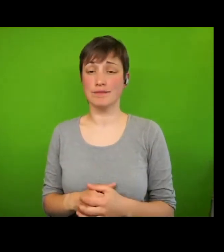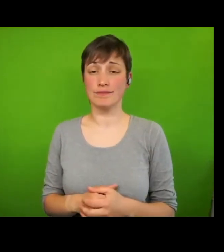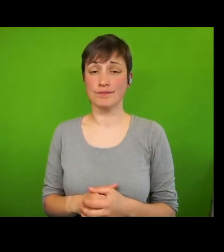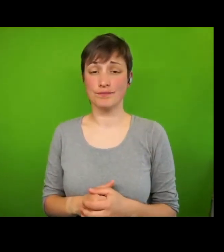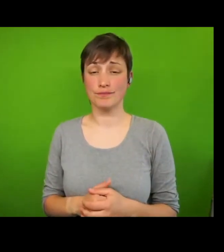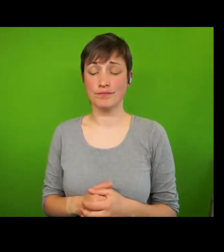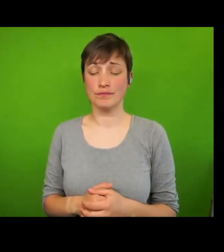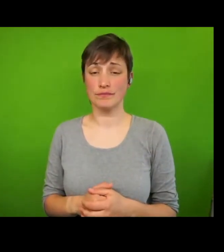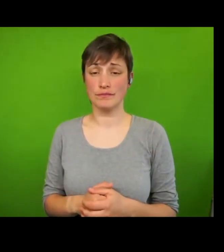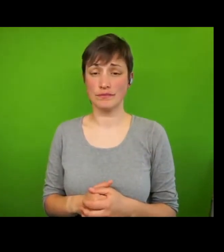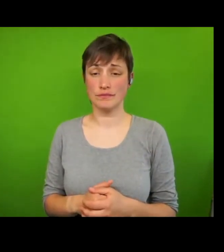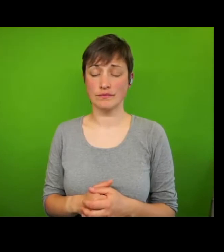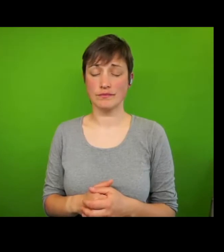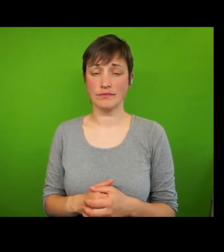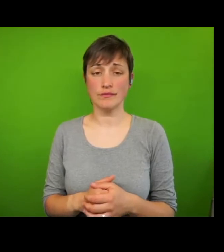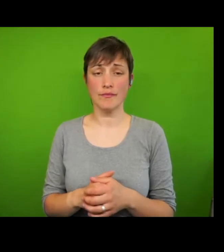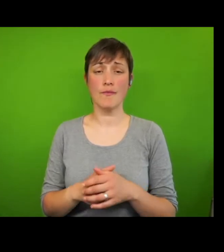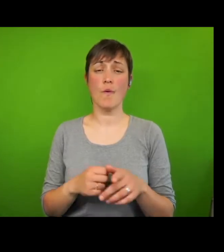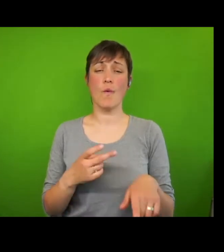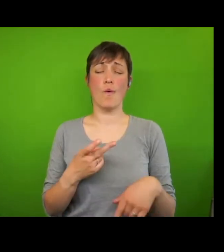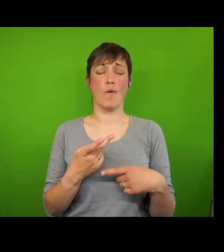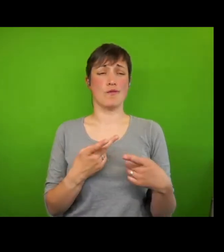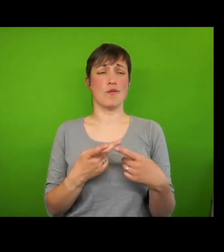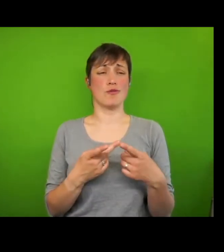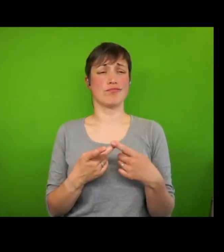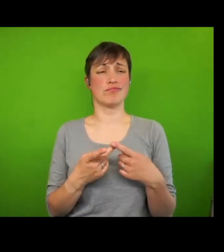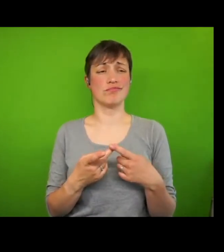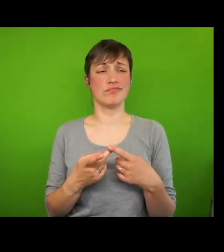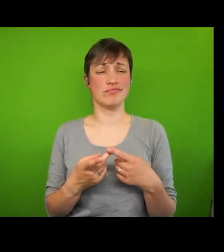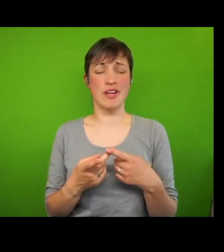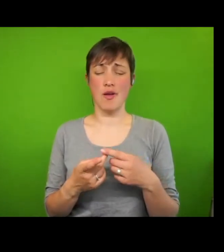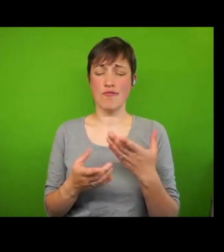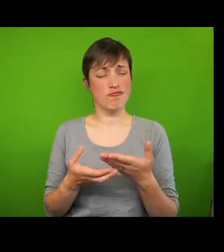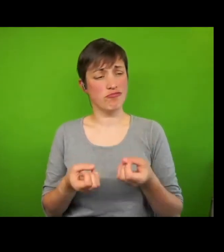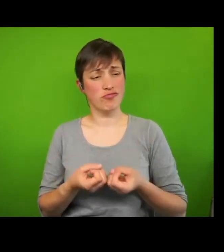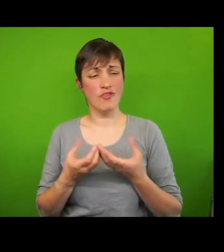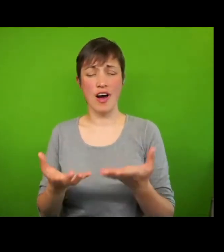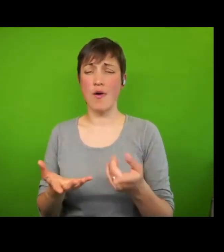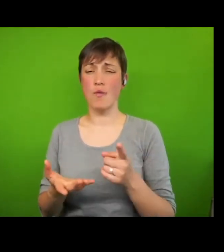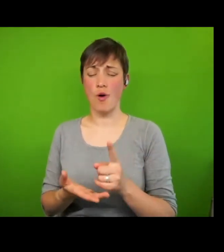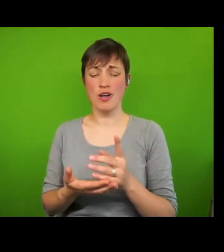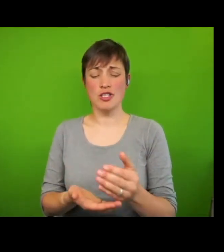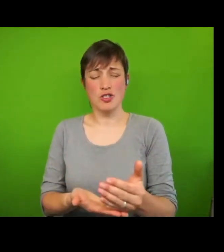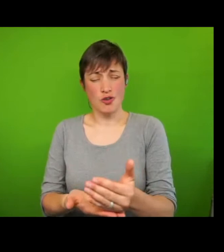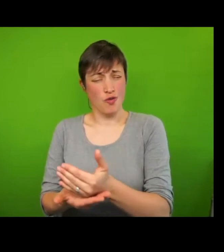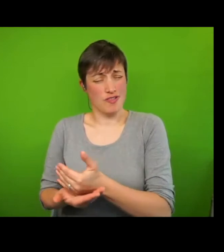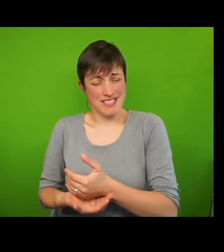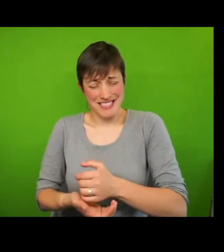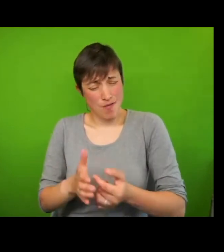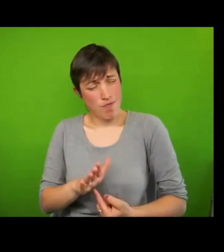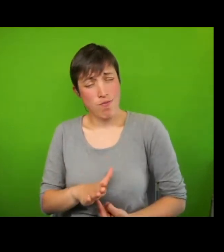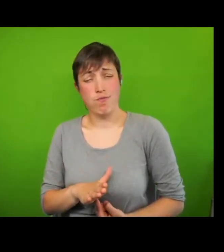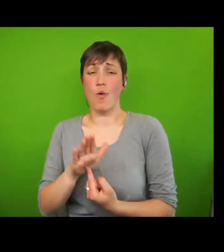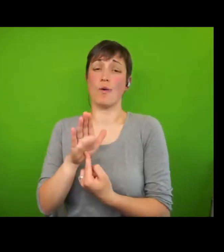to merely alleviating poverty and in providing genuine security of immense importance to people people whose